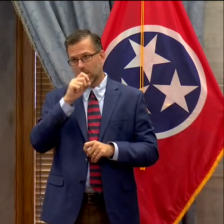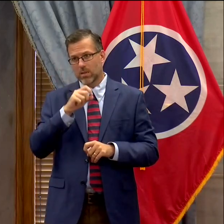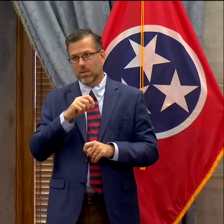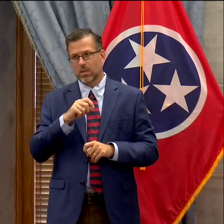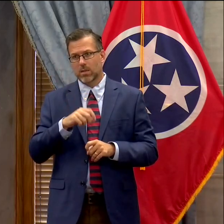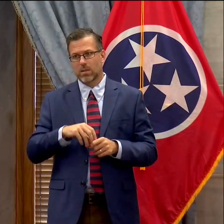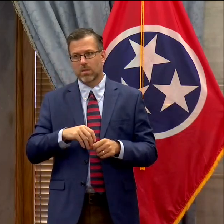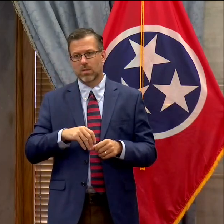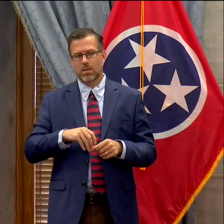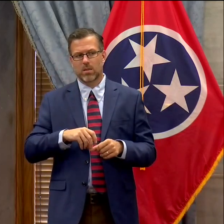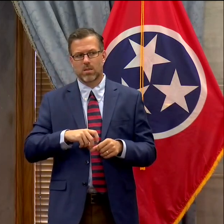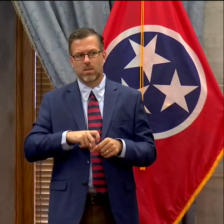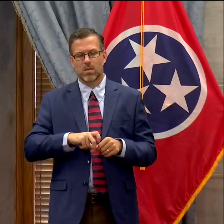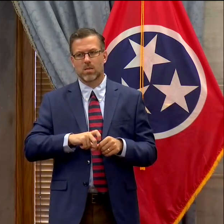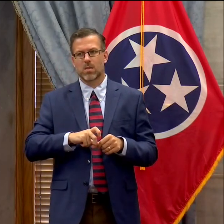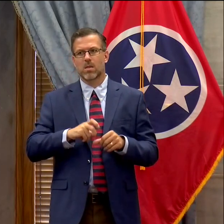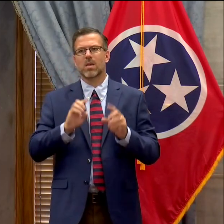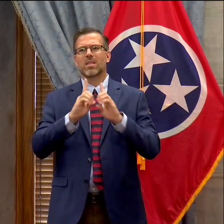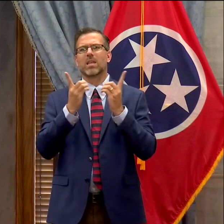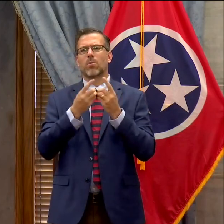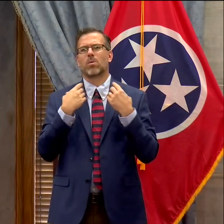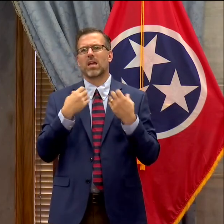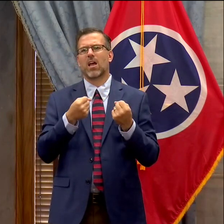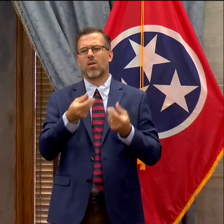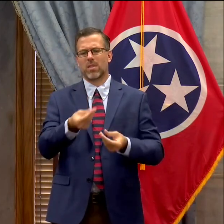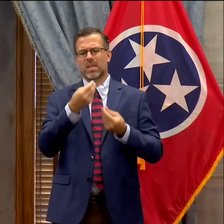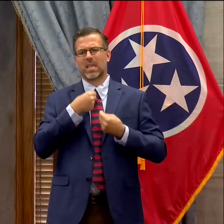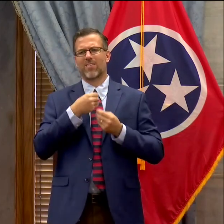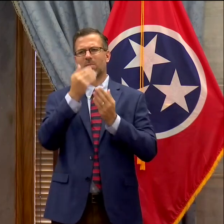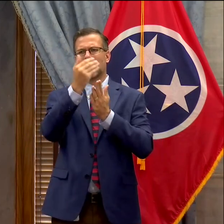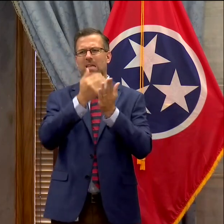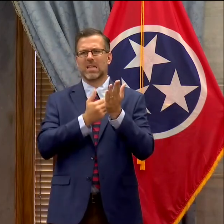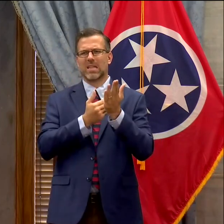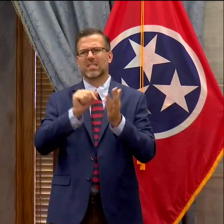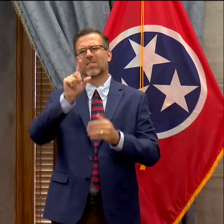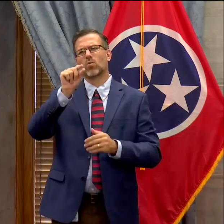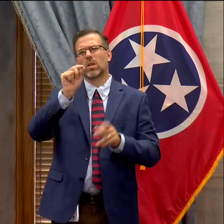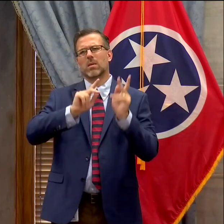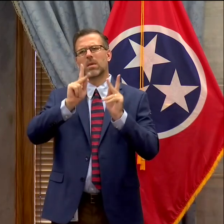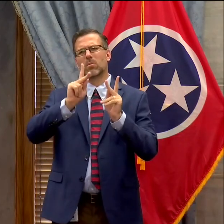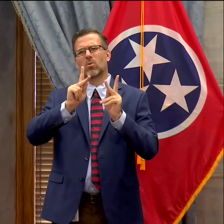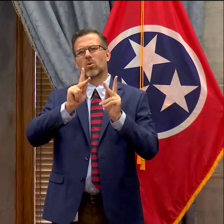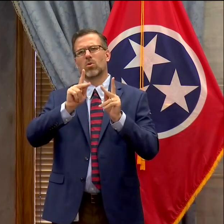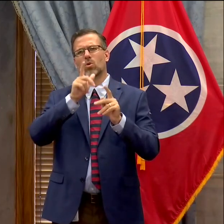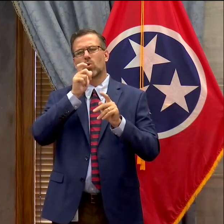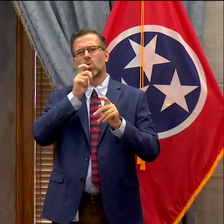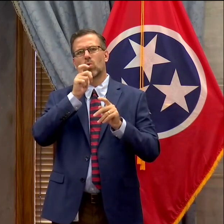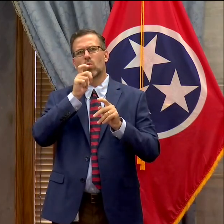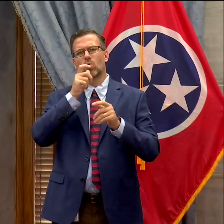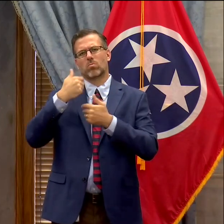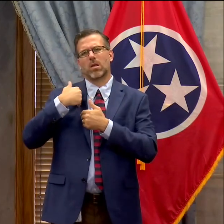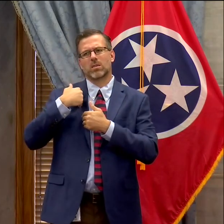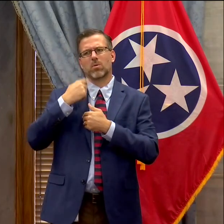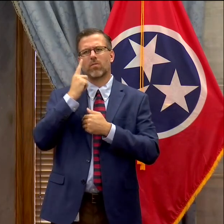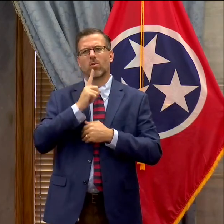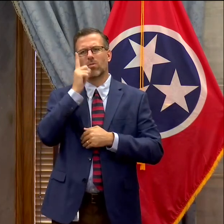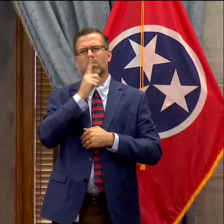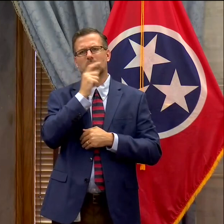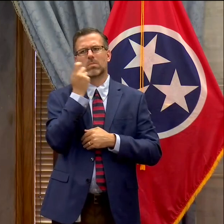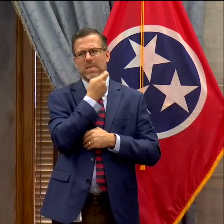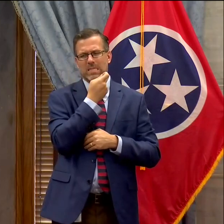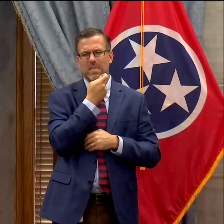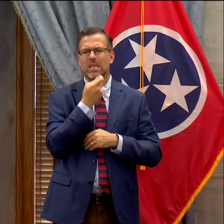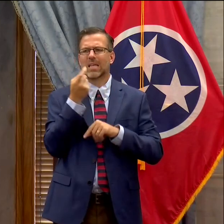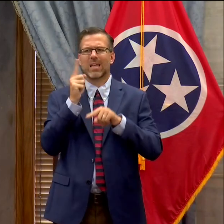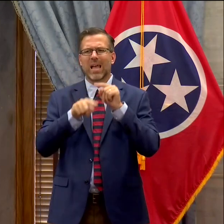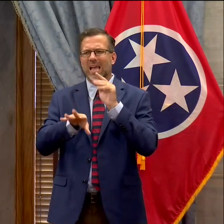Your department gave me a list of 20 or so people that that are doing testing and uh but I can't find